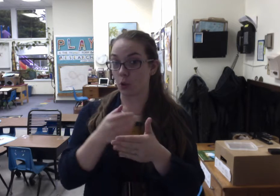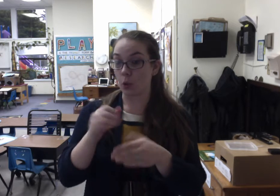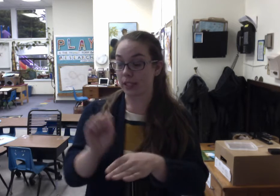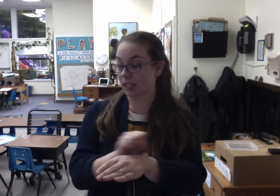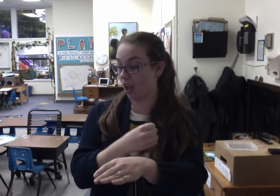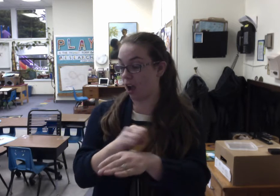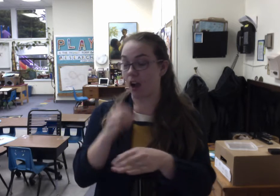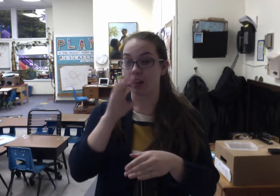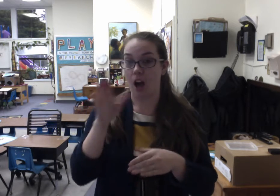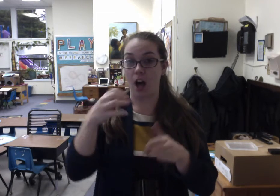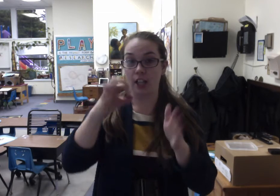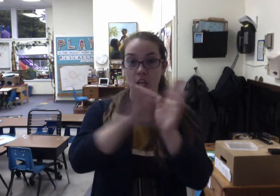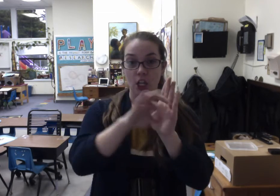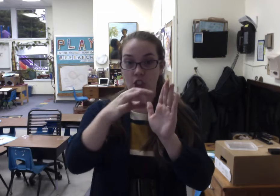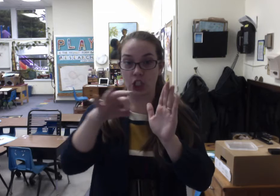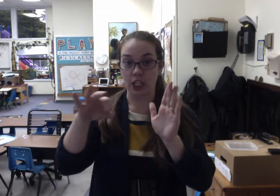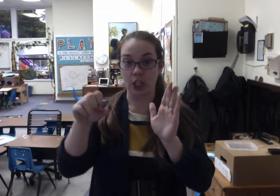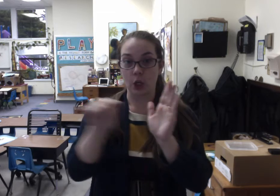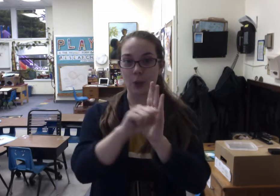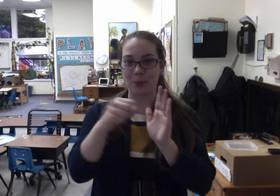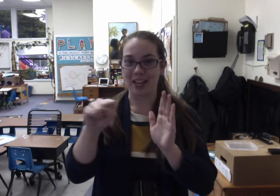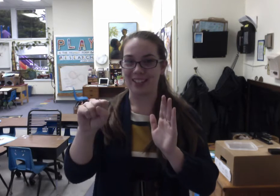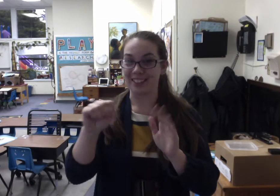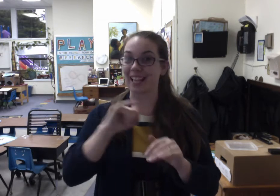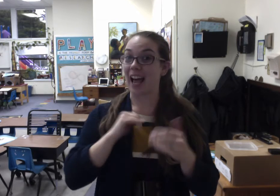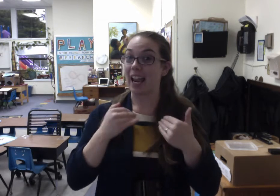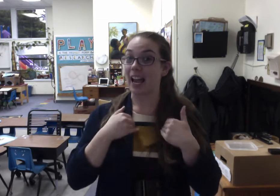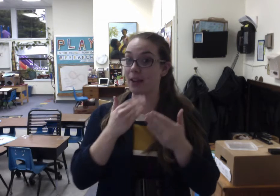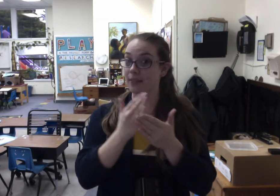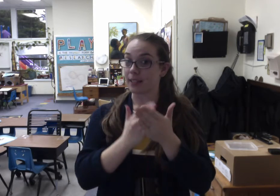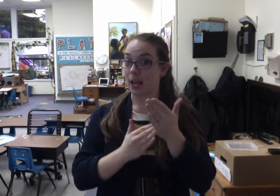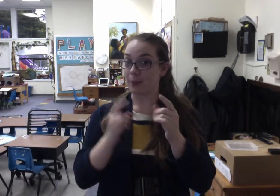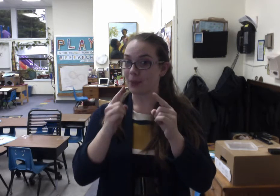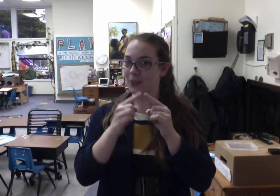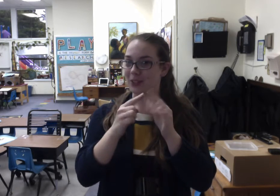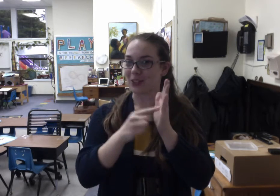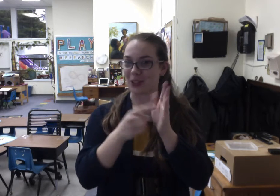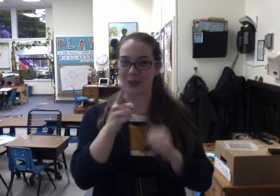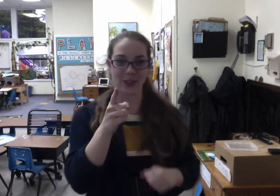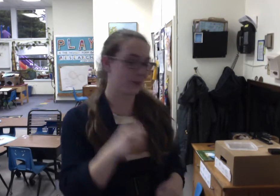song called Jingle Bells. I have some to show you.